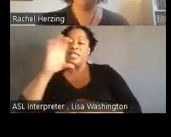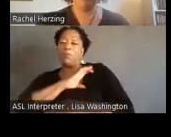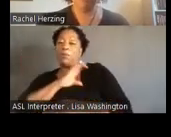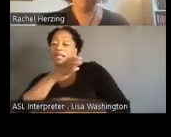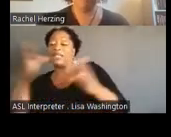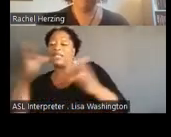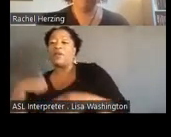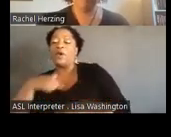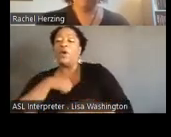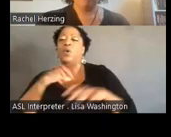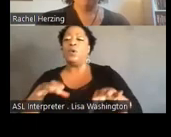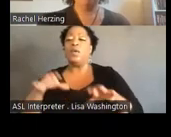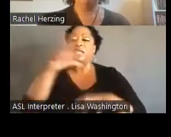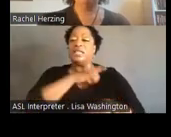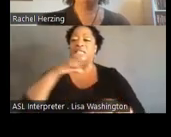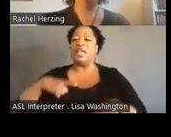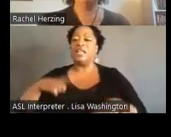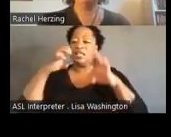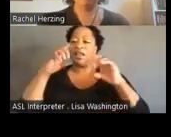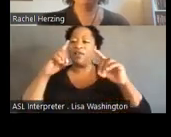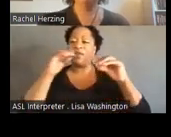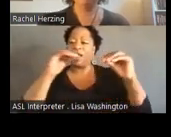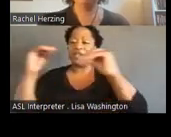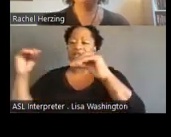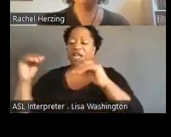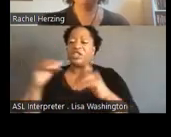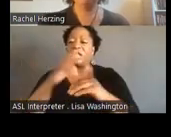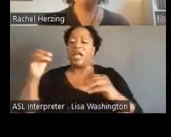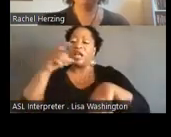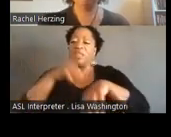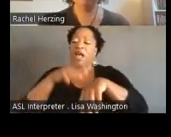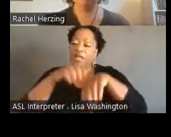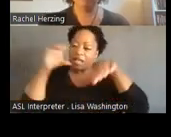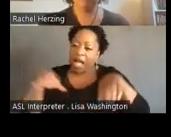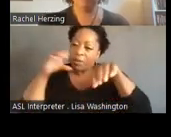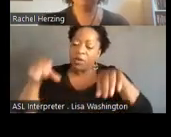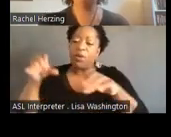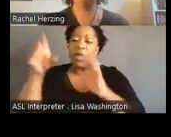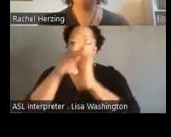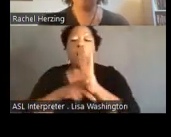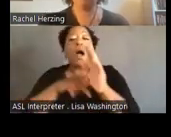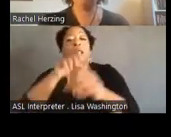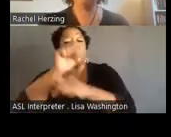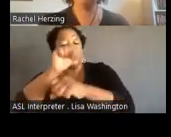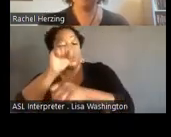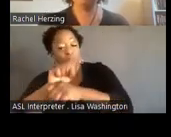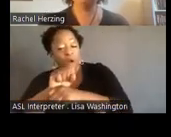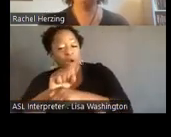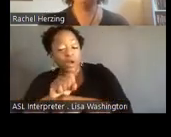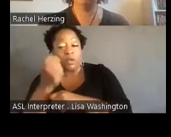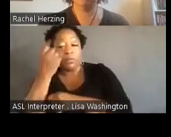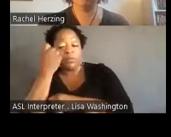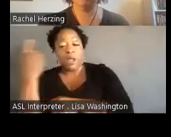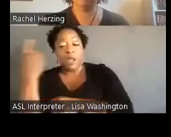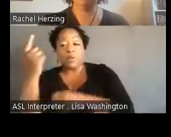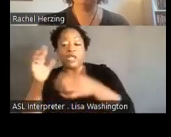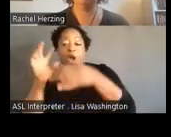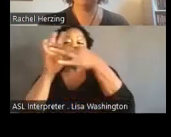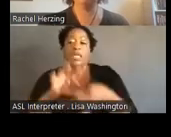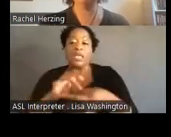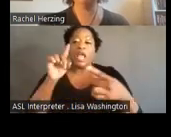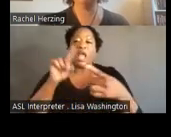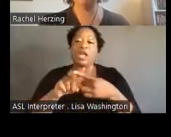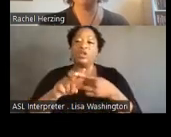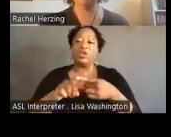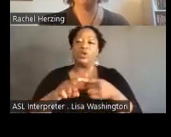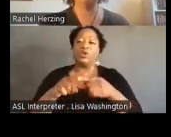education. And while we spent lots of time doing this policy work, it was always tied to organizing and